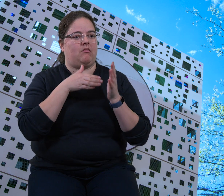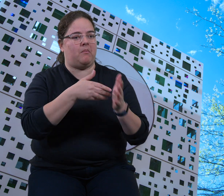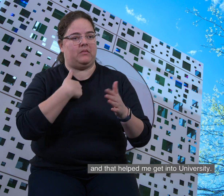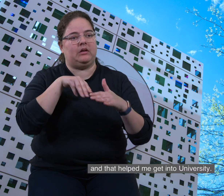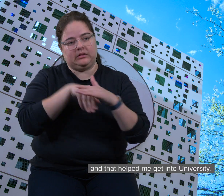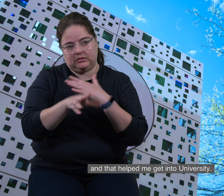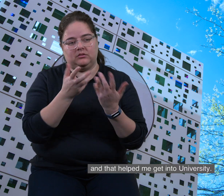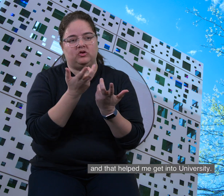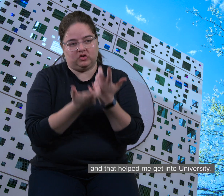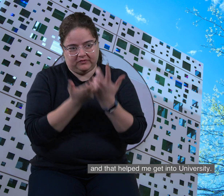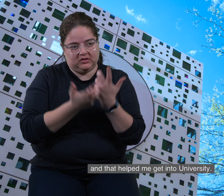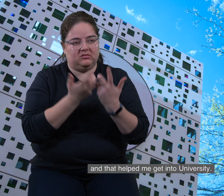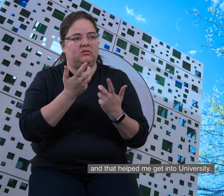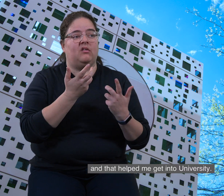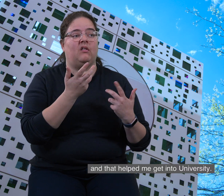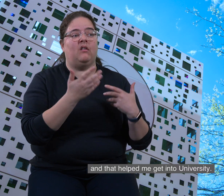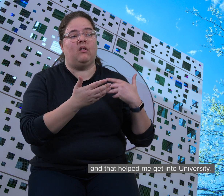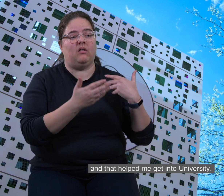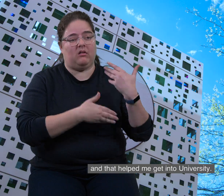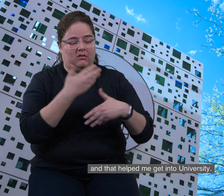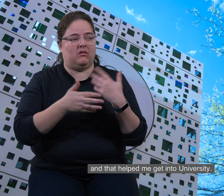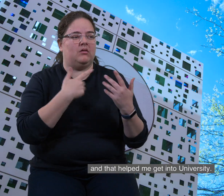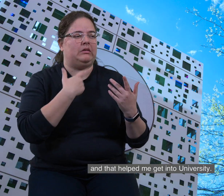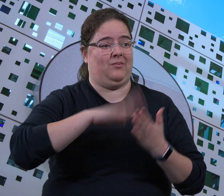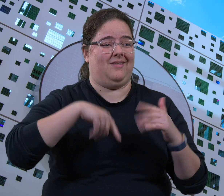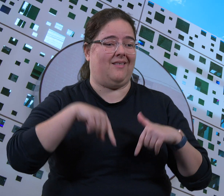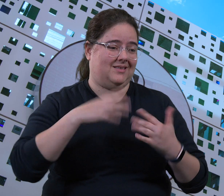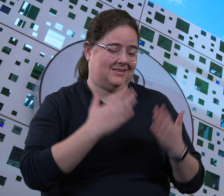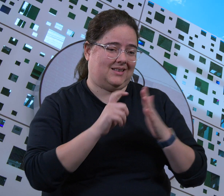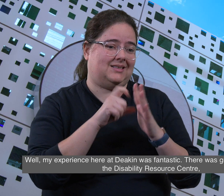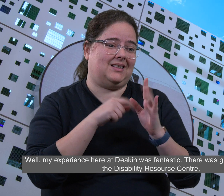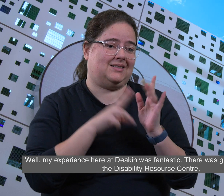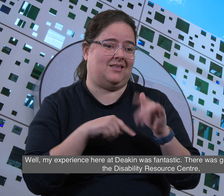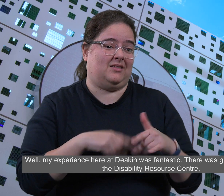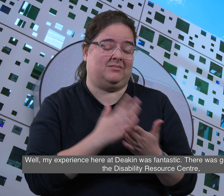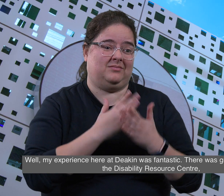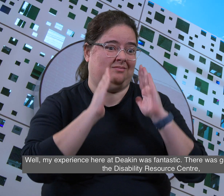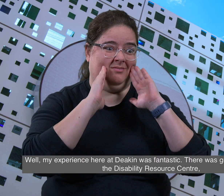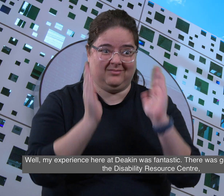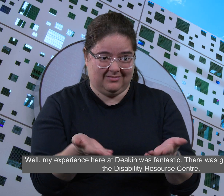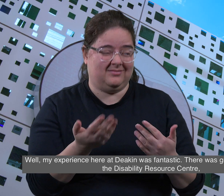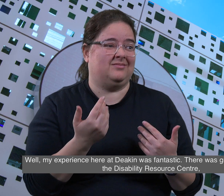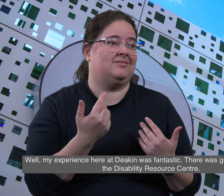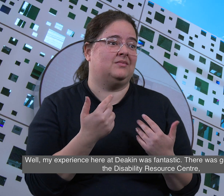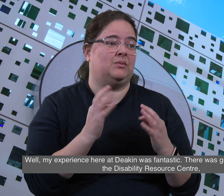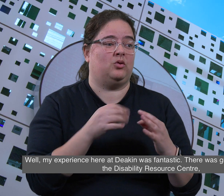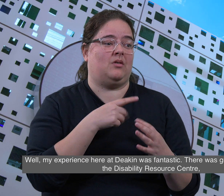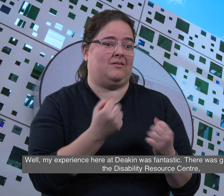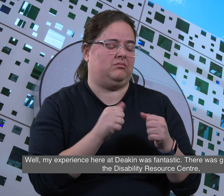And that helped me get into university. Well, my experience here at Deakin was fantastic.